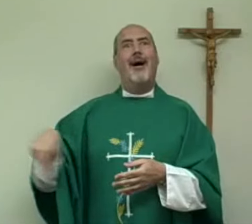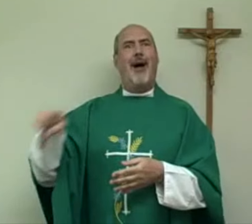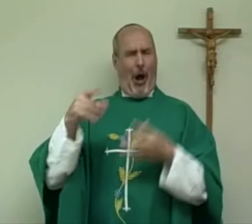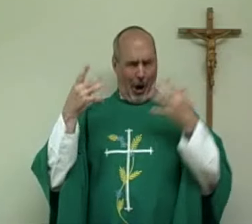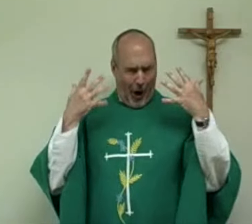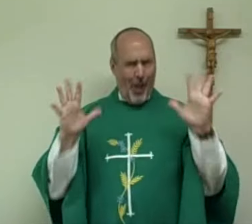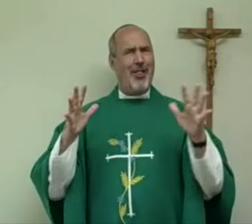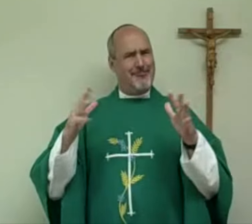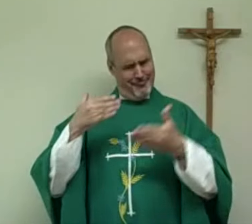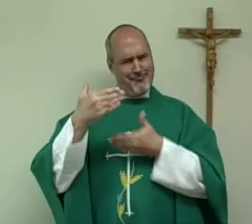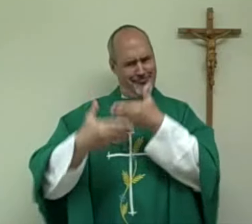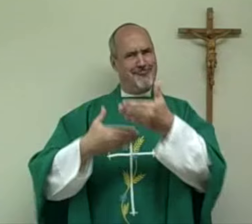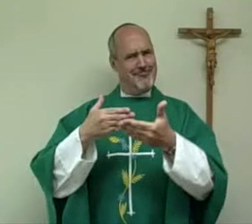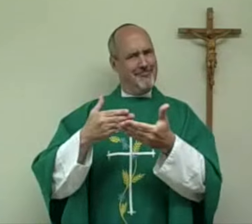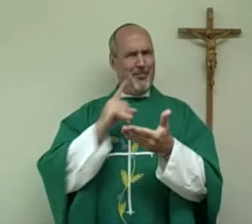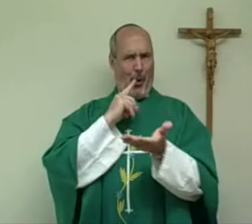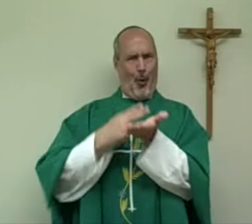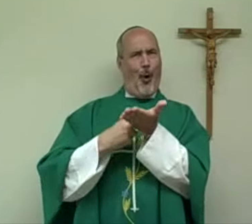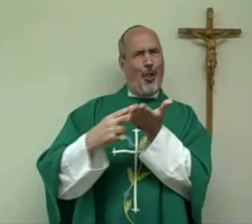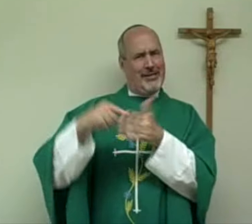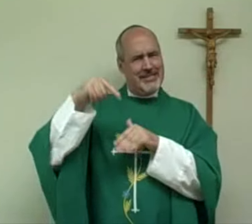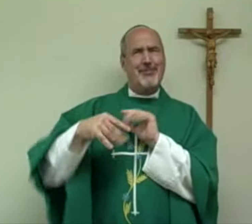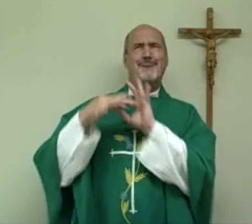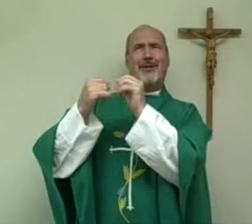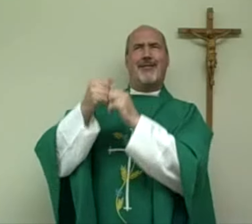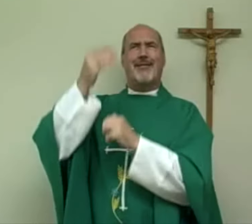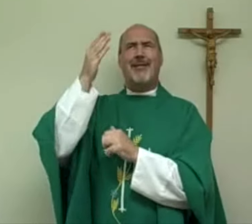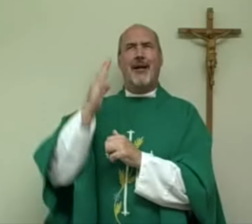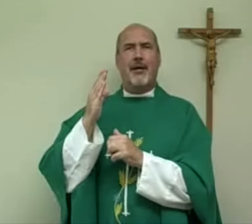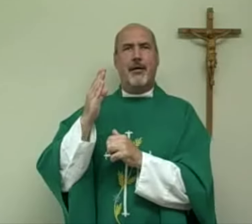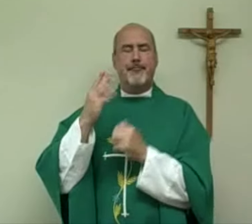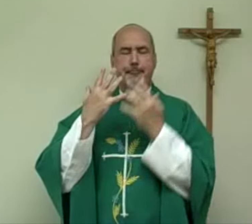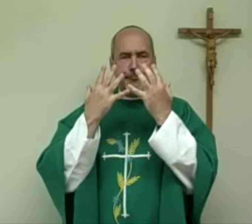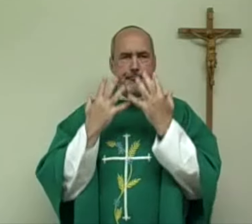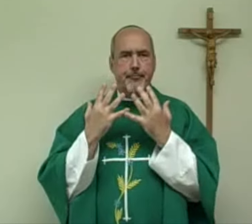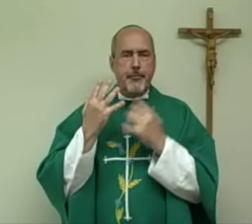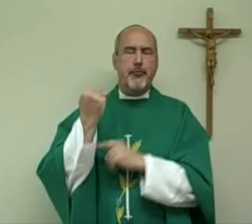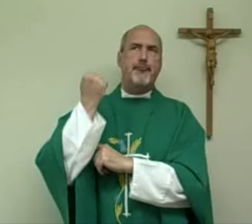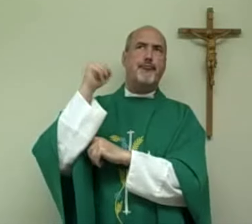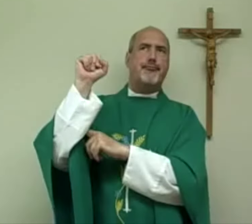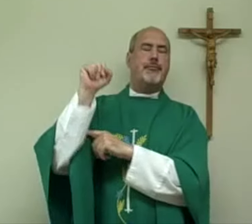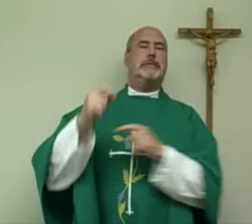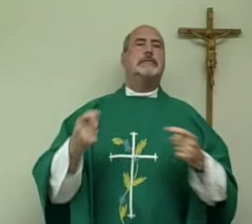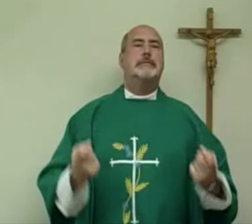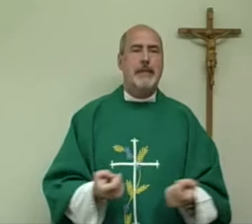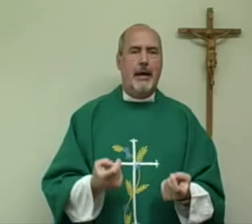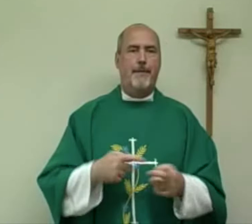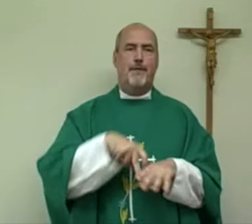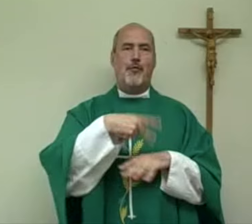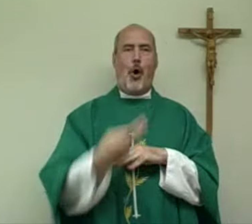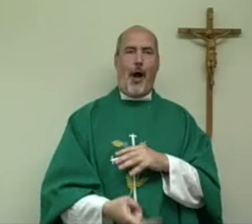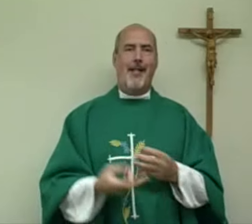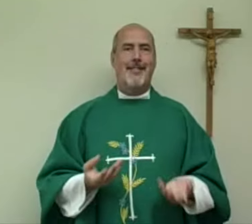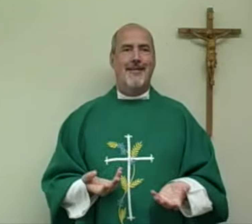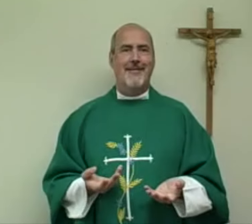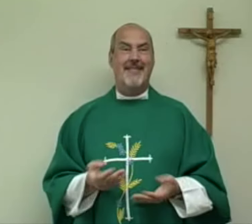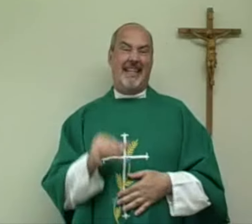And it seems, too, that when we look at saints, we can see that they've had a deep relationship with God, but unfortunately